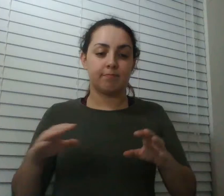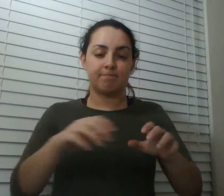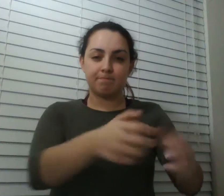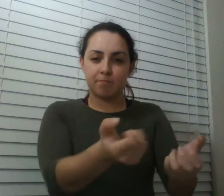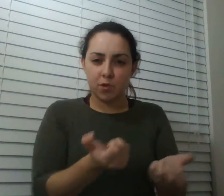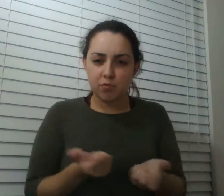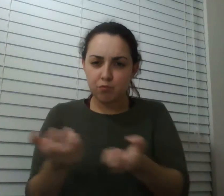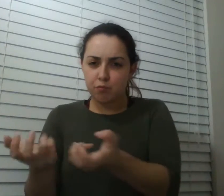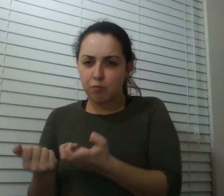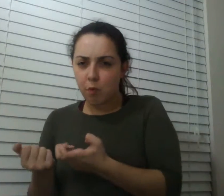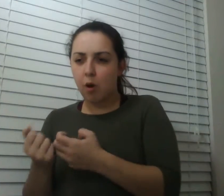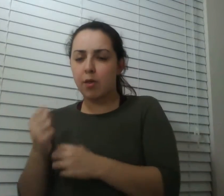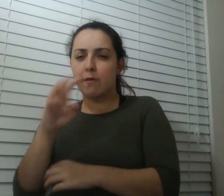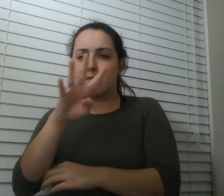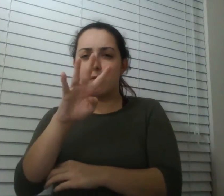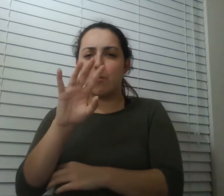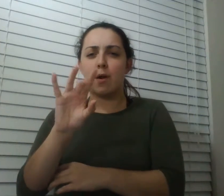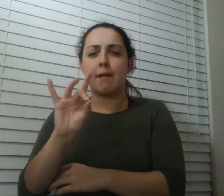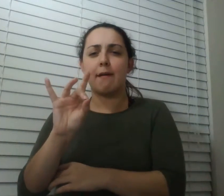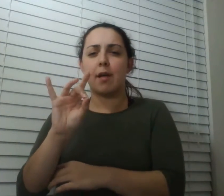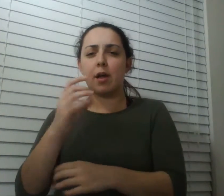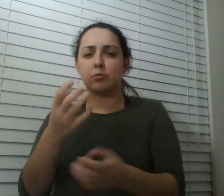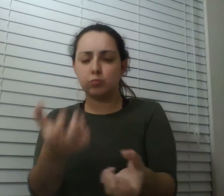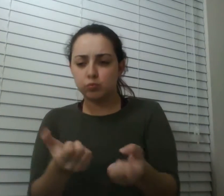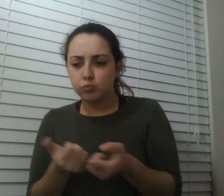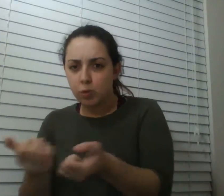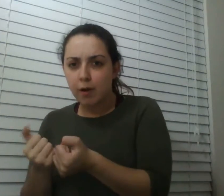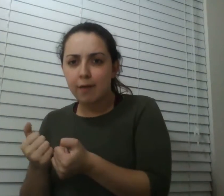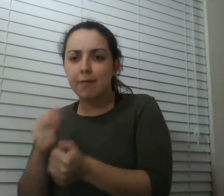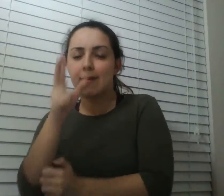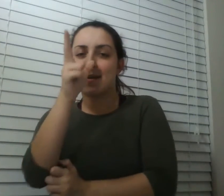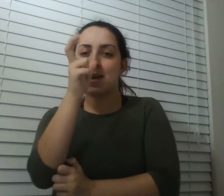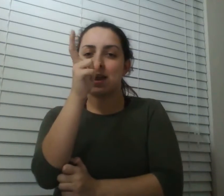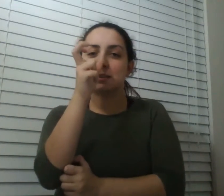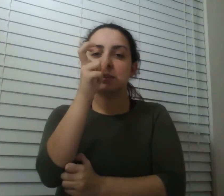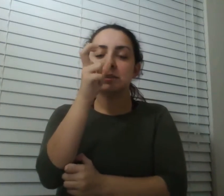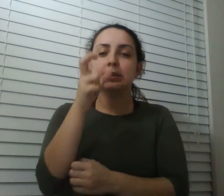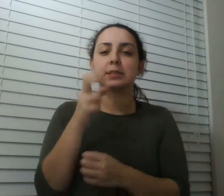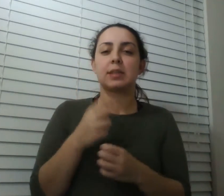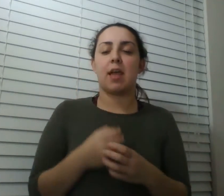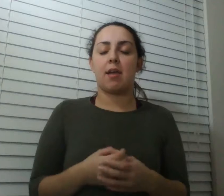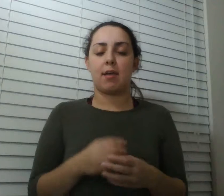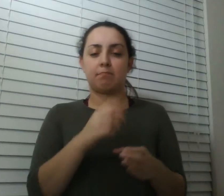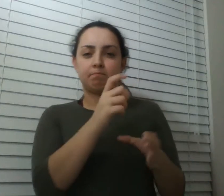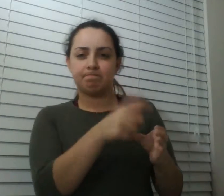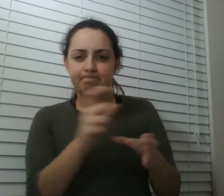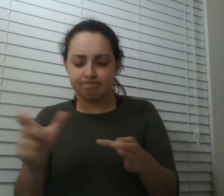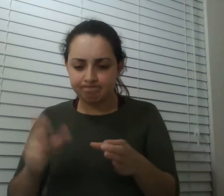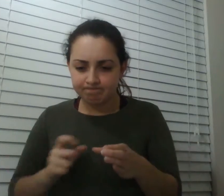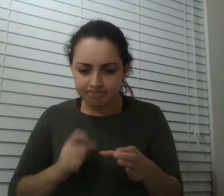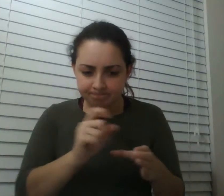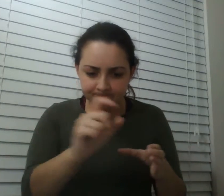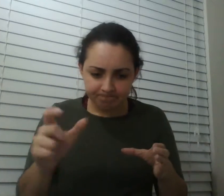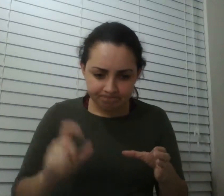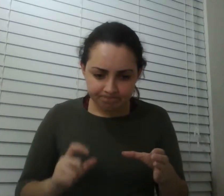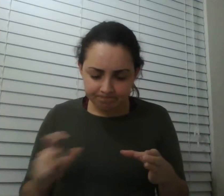wasps that's a poika and it's a nocturnal wasp that's terrifying this one here different kinds of weird what is this guy